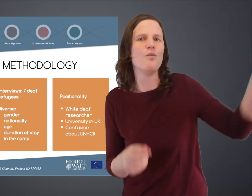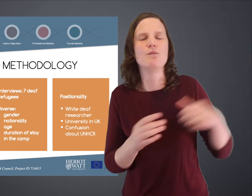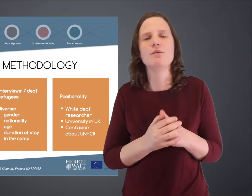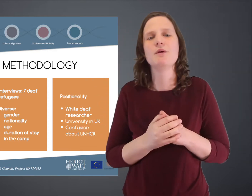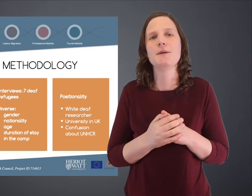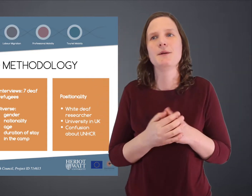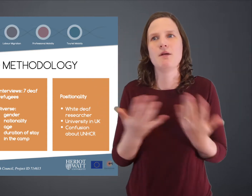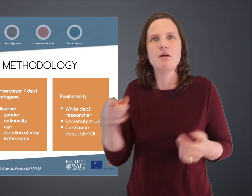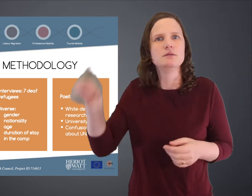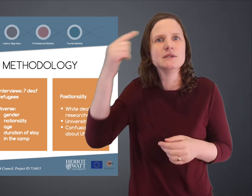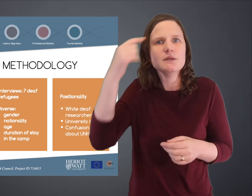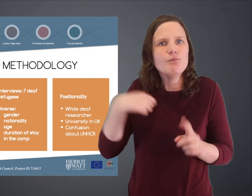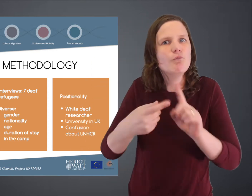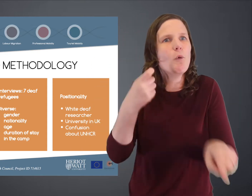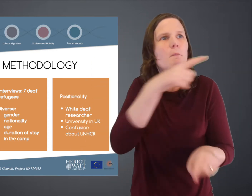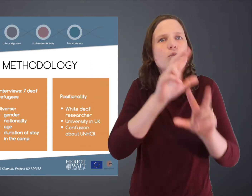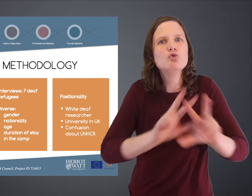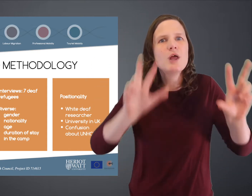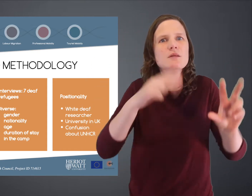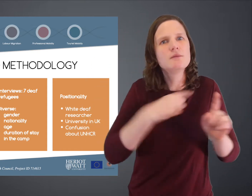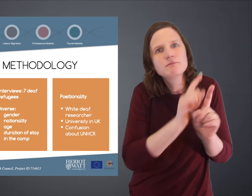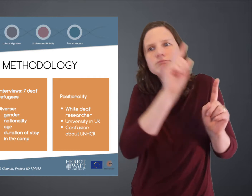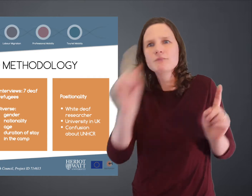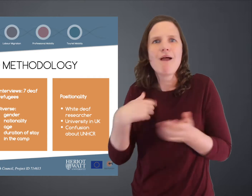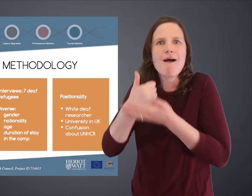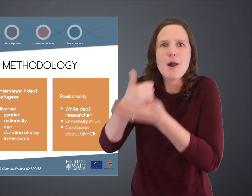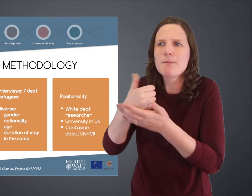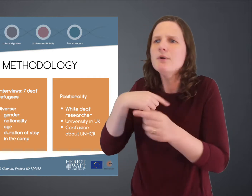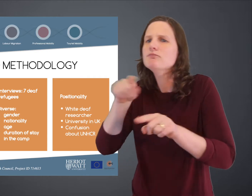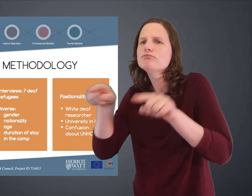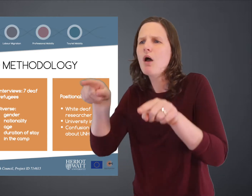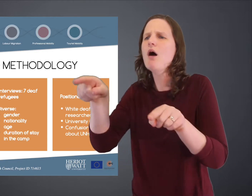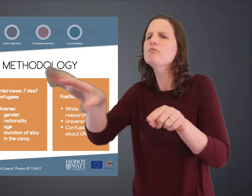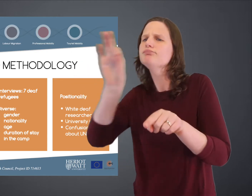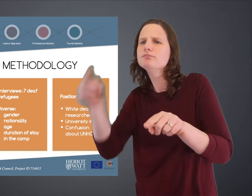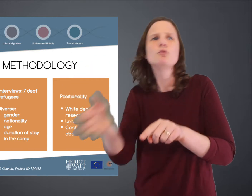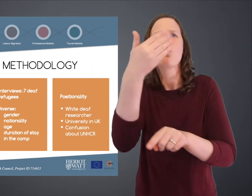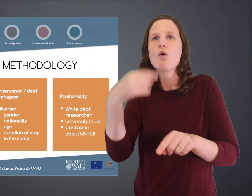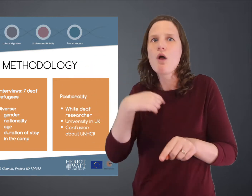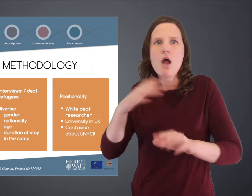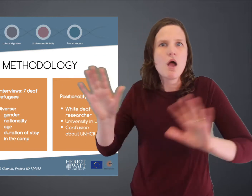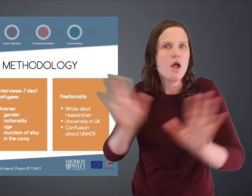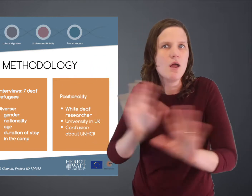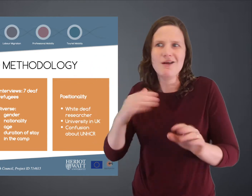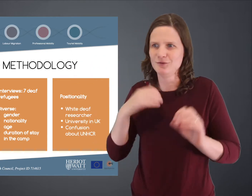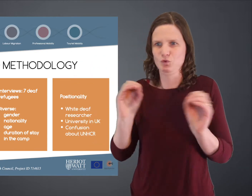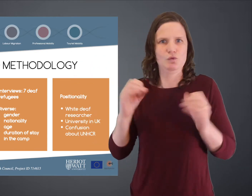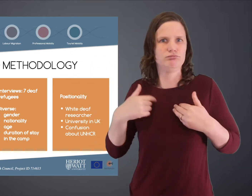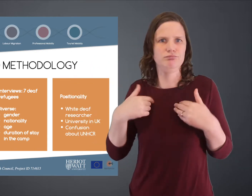can be relocated, so often they are waiting for a long time before they actually get to go. And my participants believed I was from the UN,